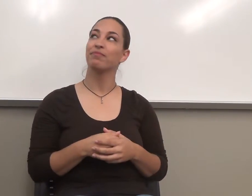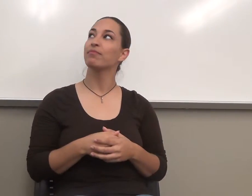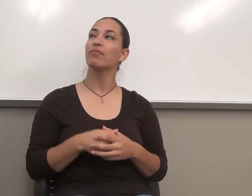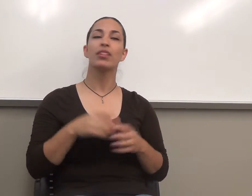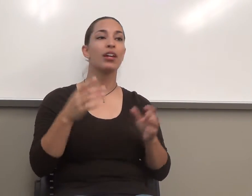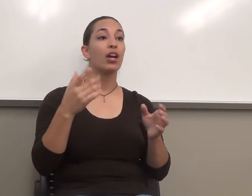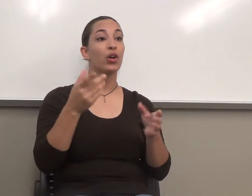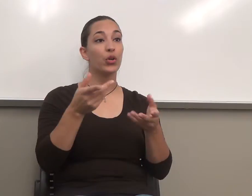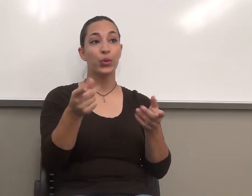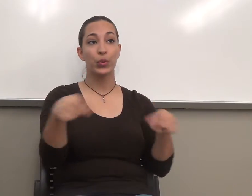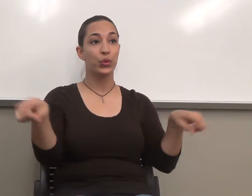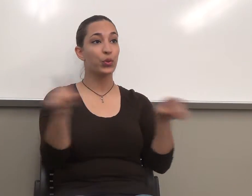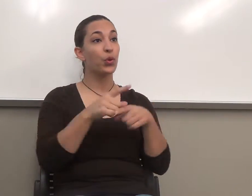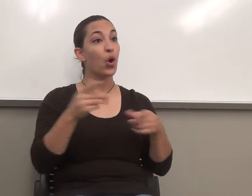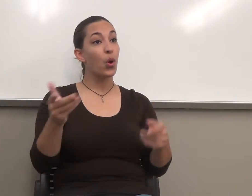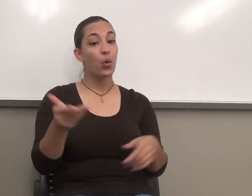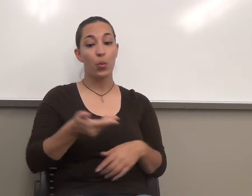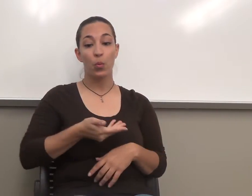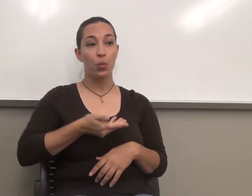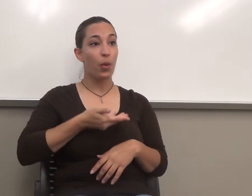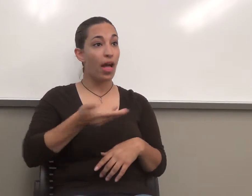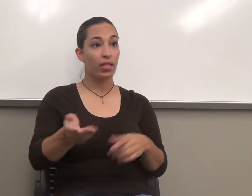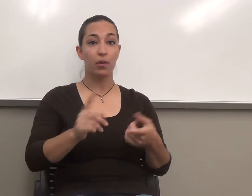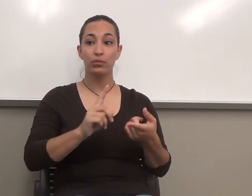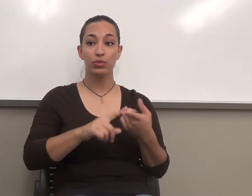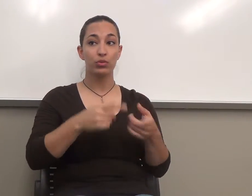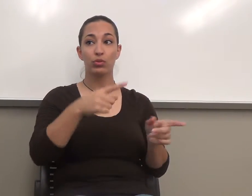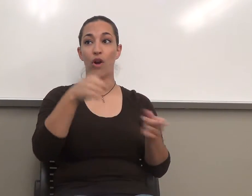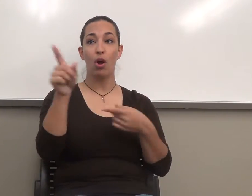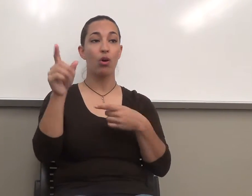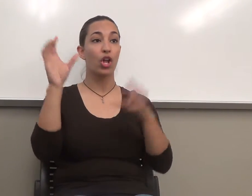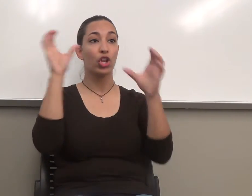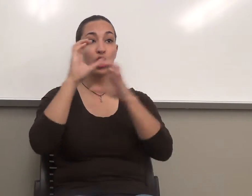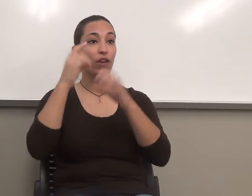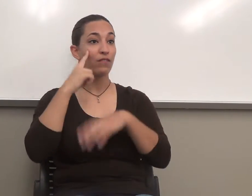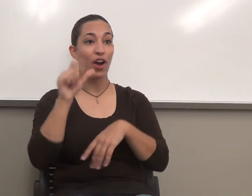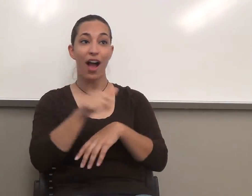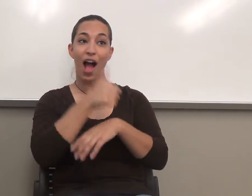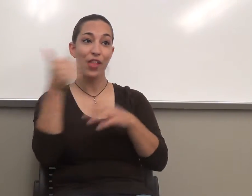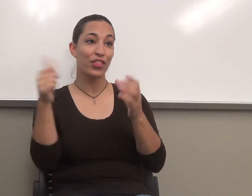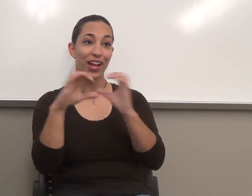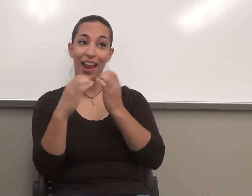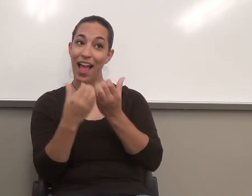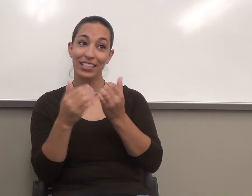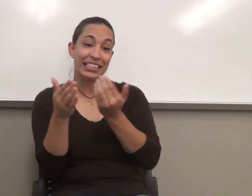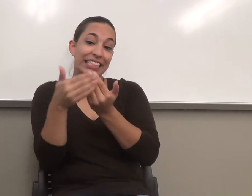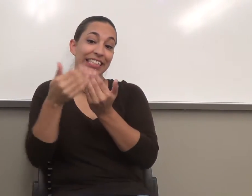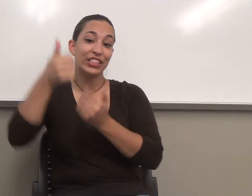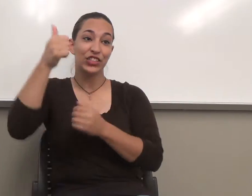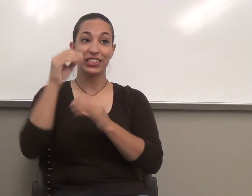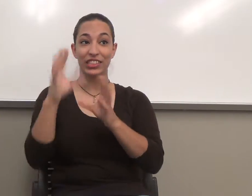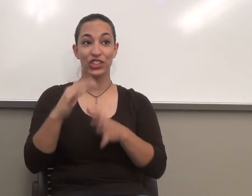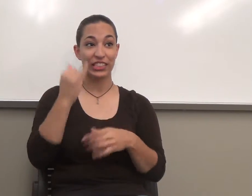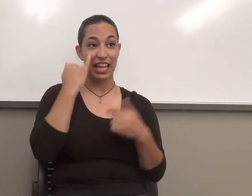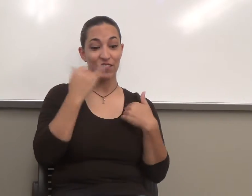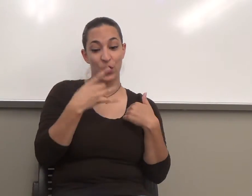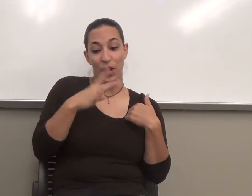look for another section with an easier teacher if you think that my rules are too tough.